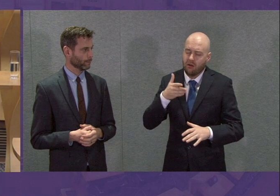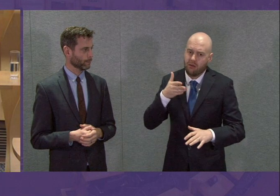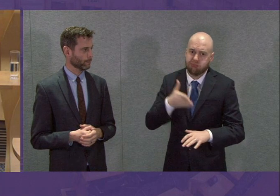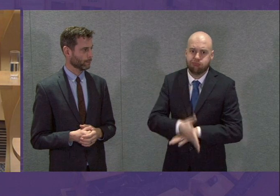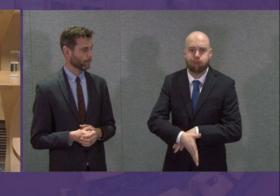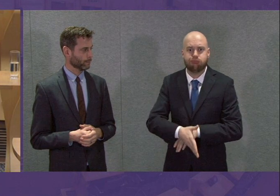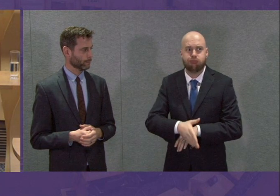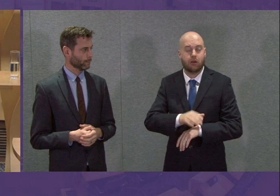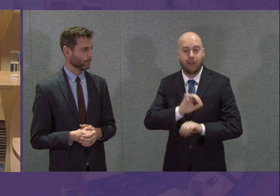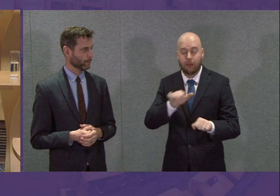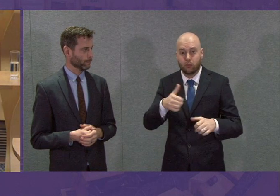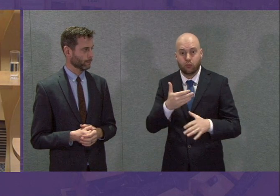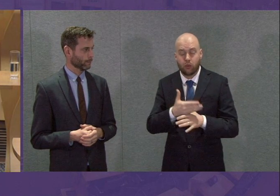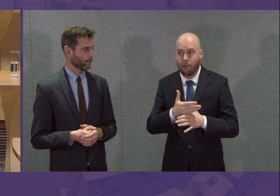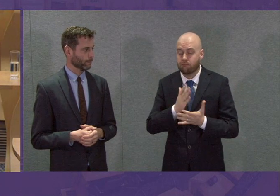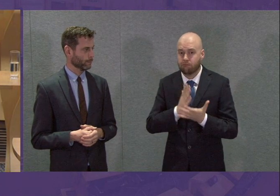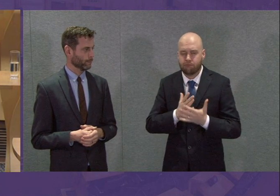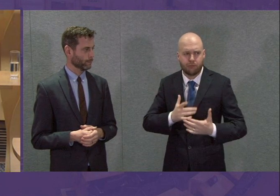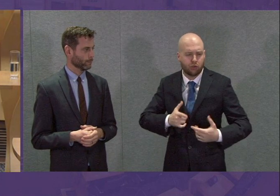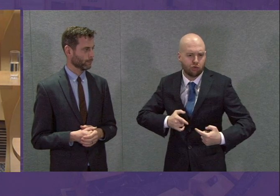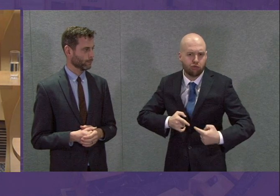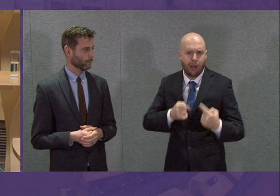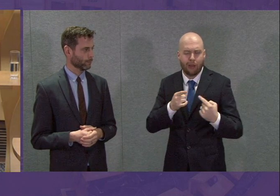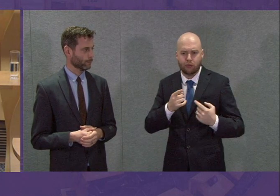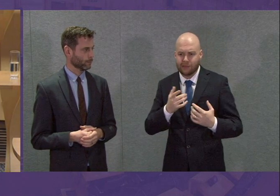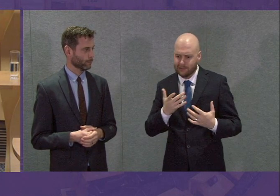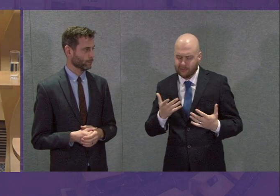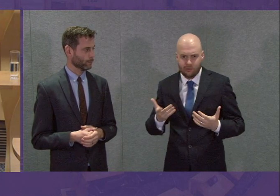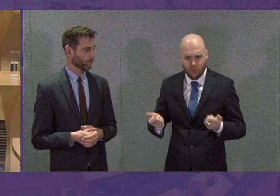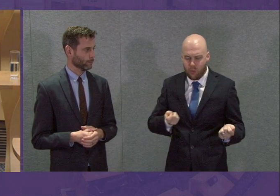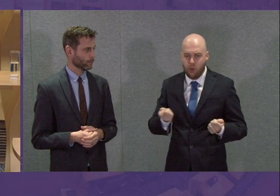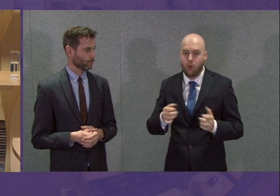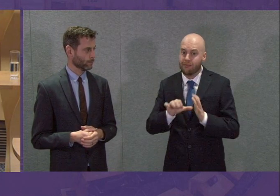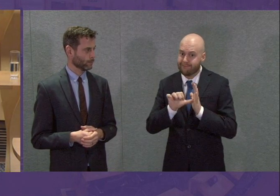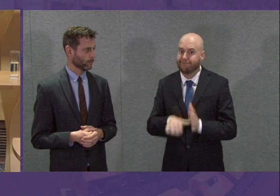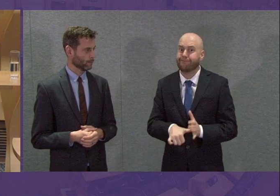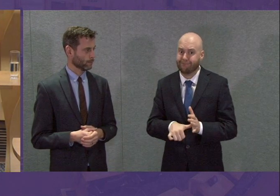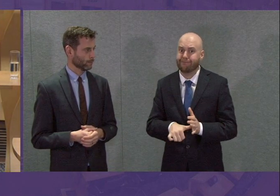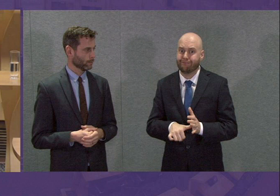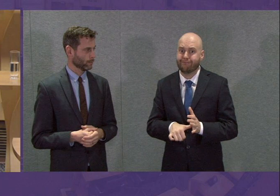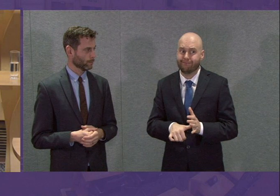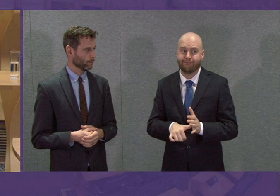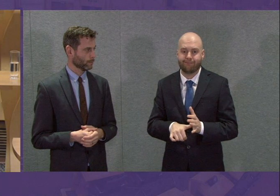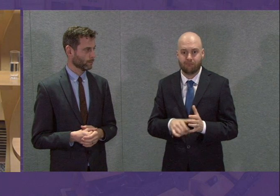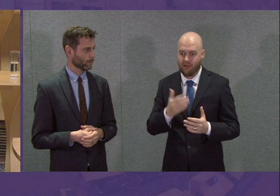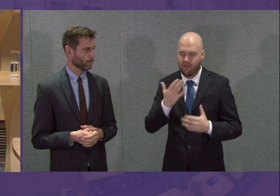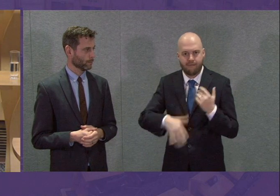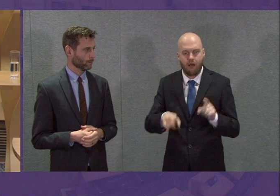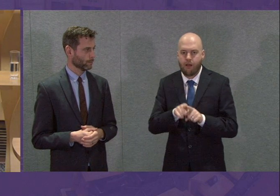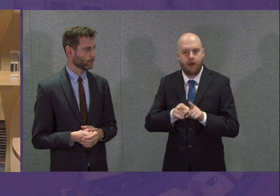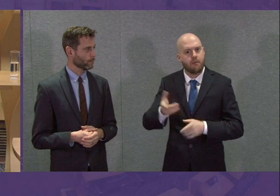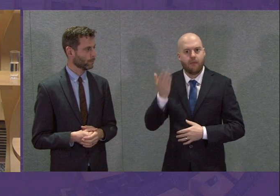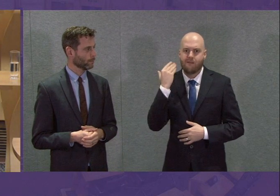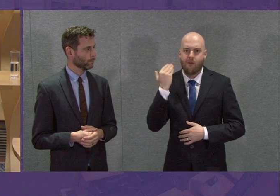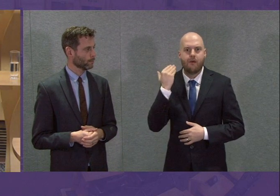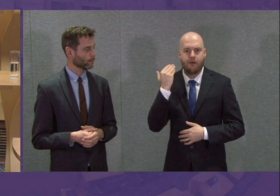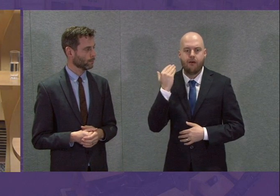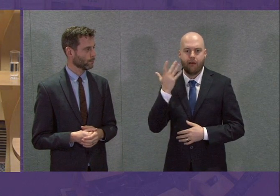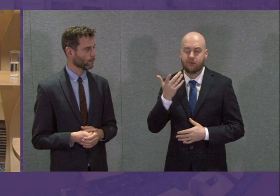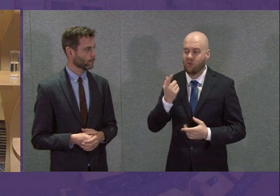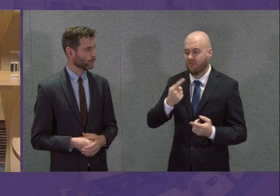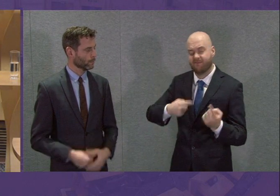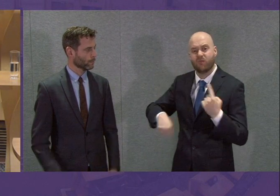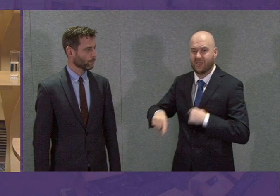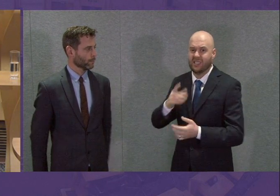faced. And I'm sure I can speak for all of us when I say that they have our unwavering support and our unconditional